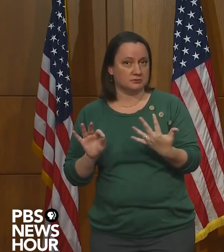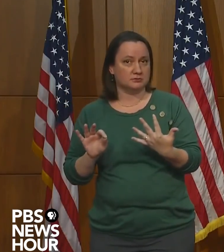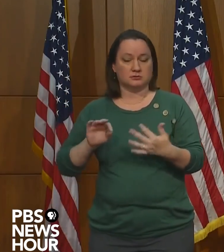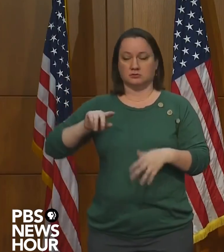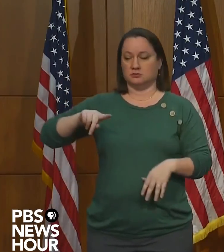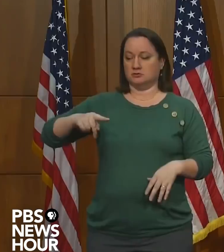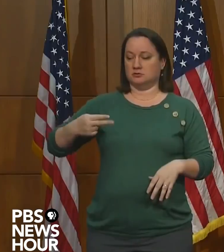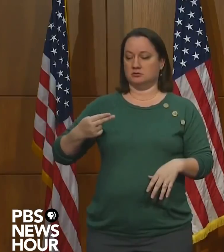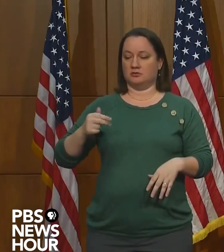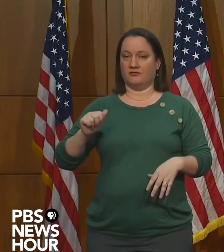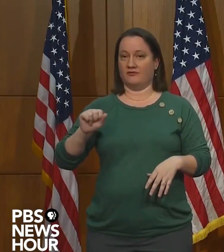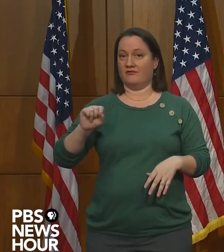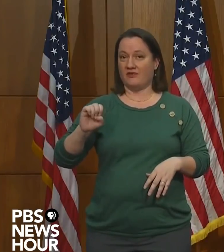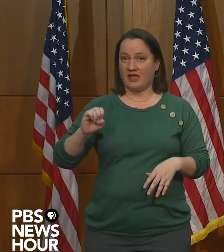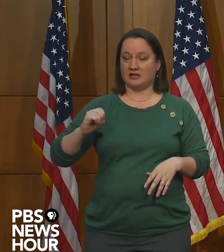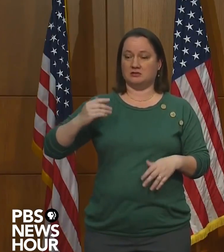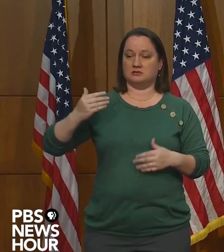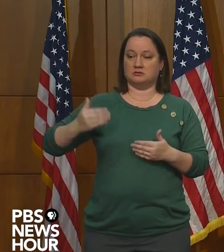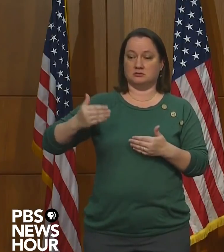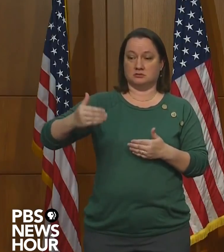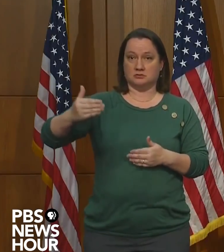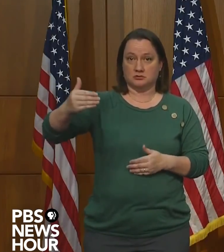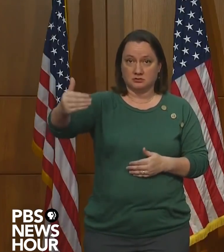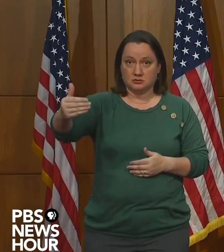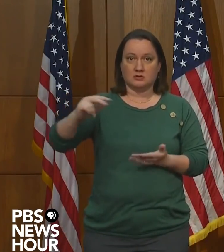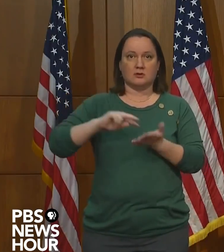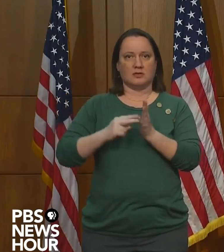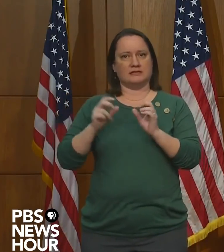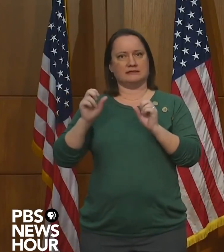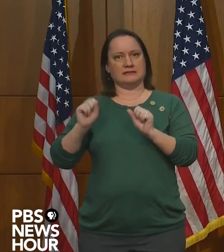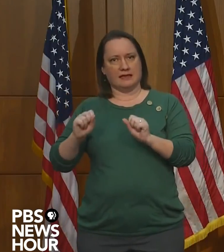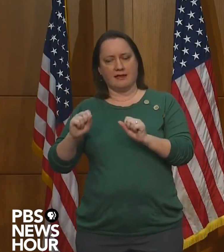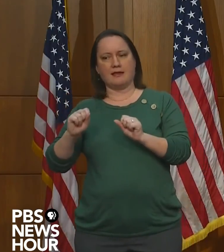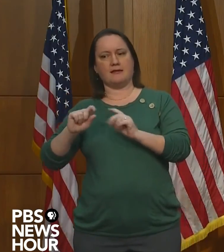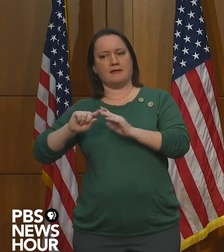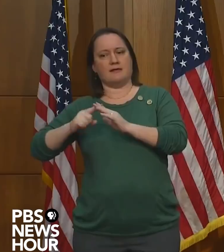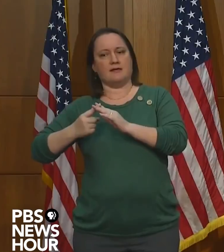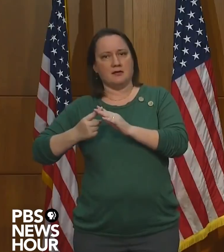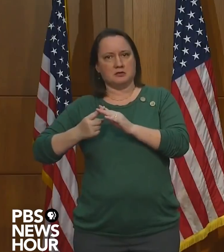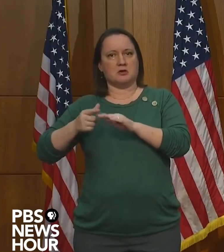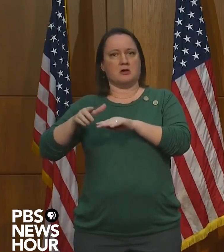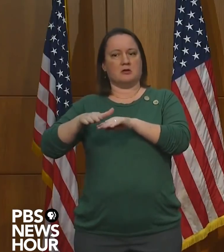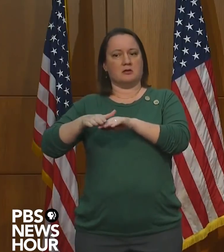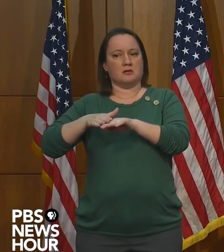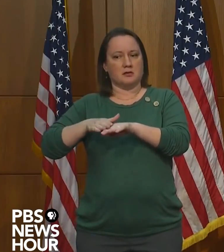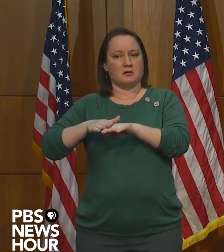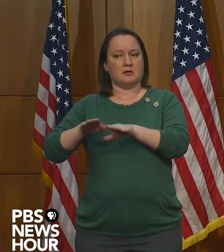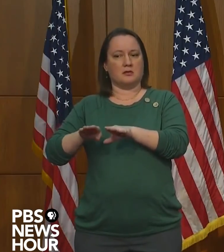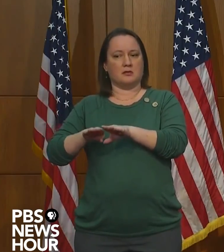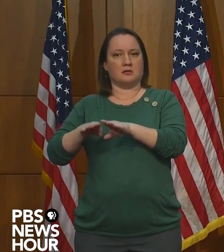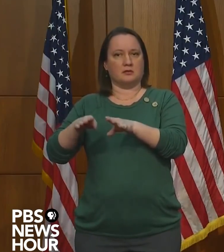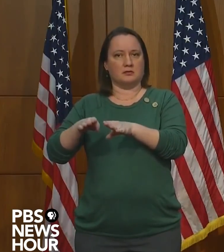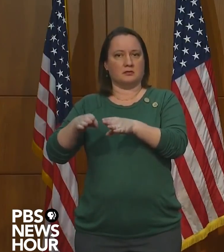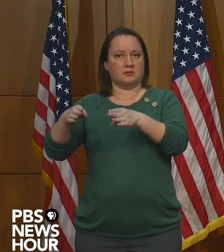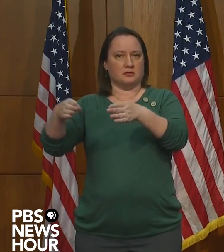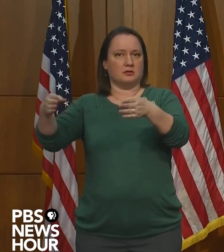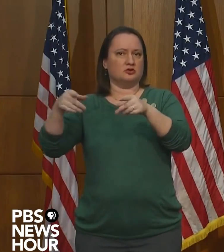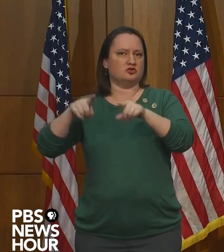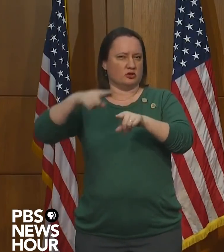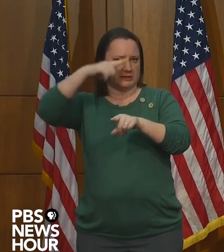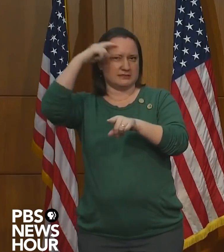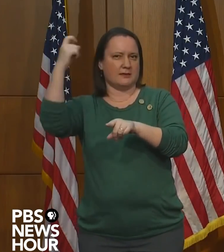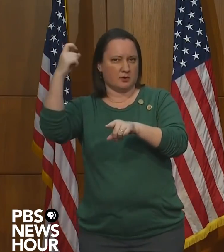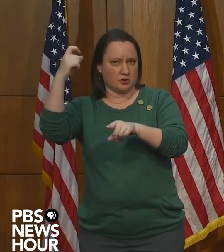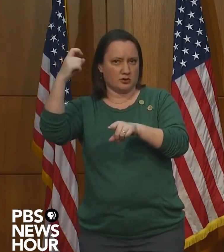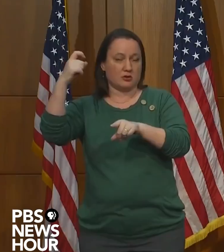some in-person instructional opportunities for divisions to consider throughout the summer, and will help divisions begin planning